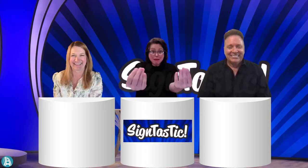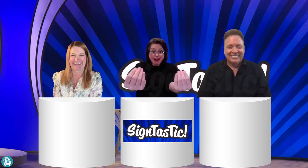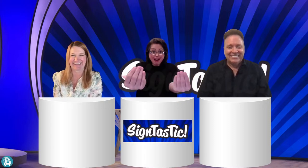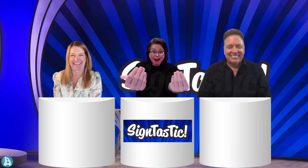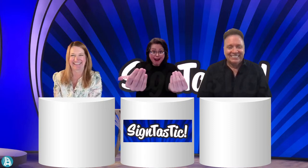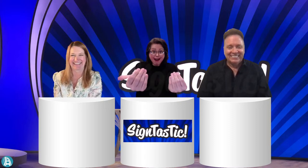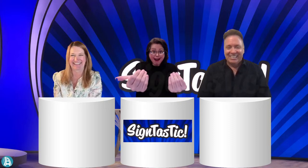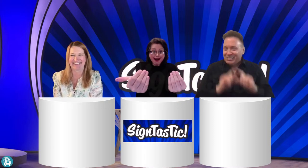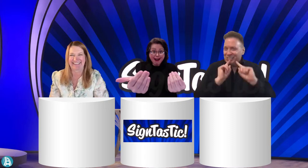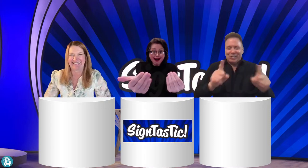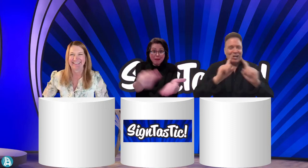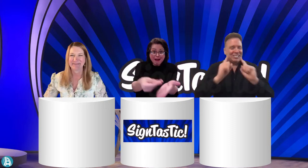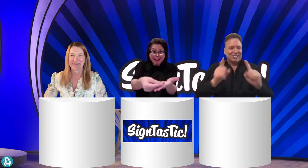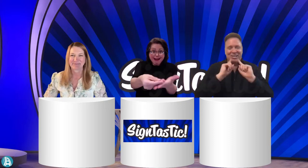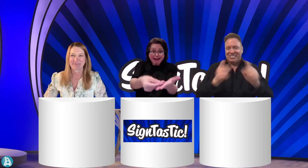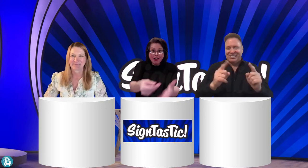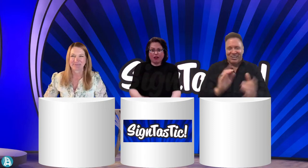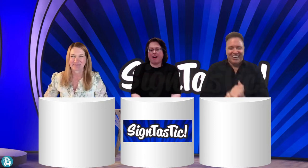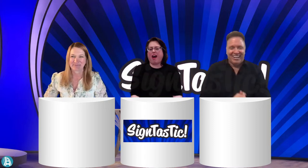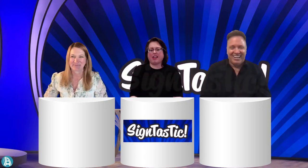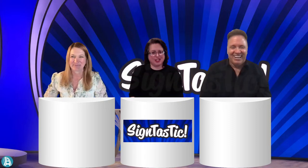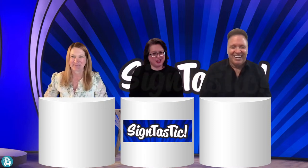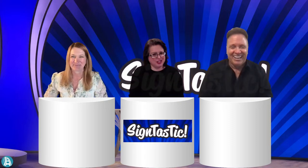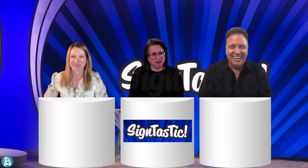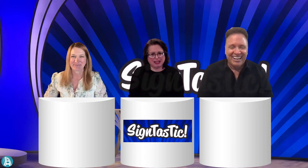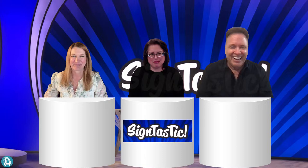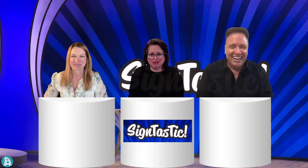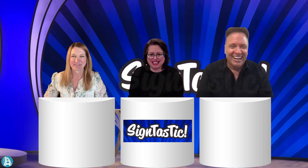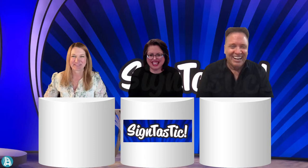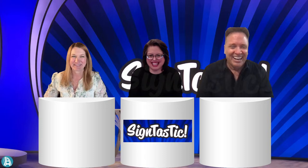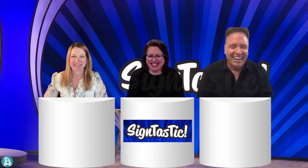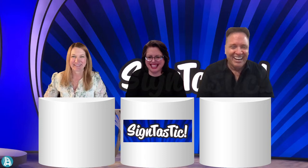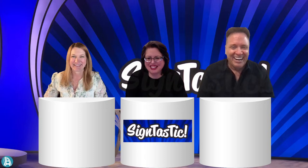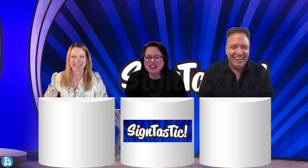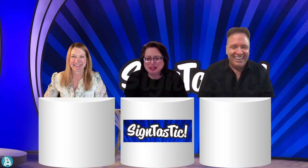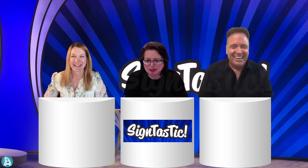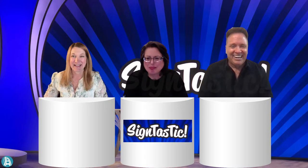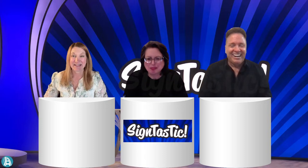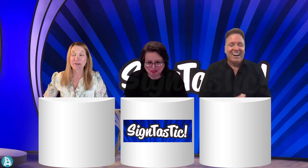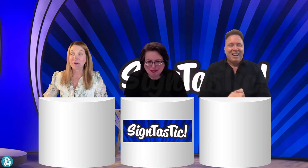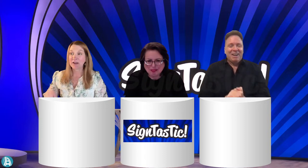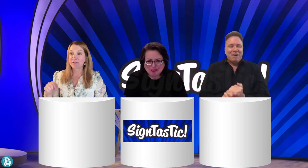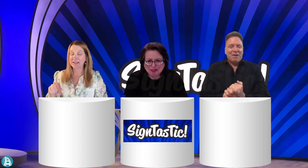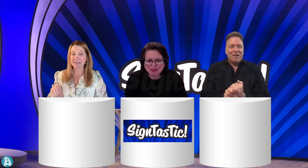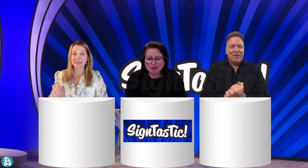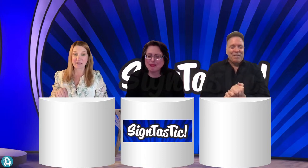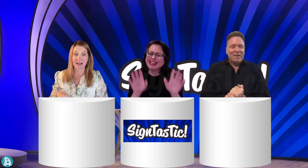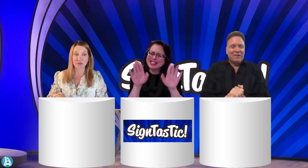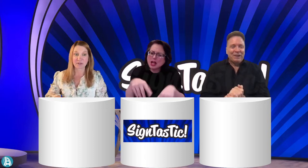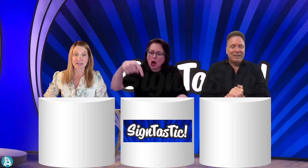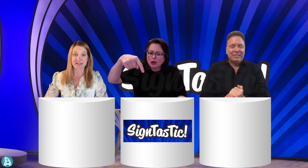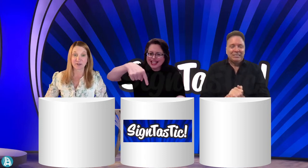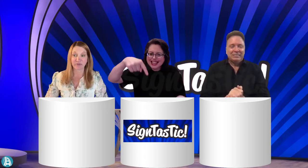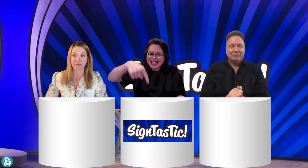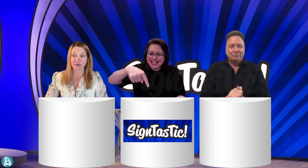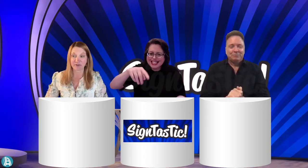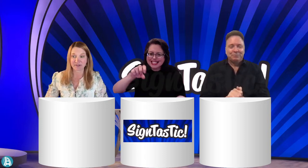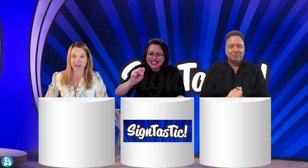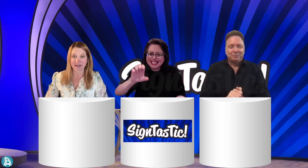Let's Oh, sure. No problem. So now this is actually a still from your set.